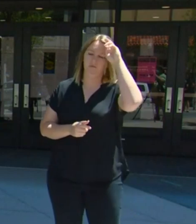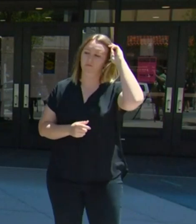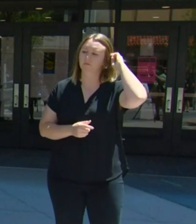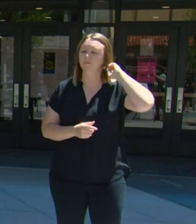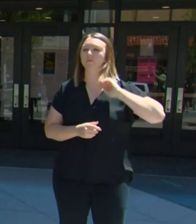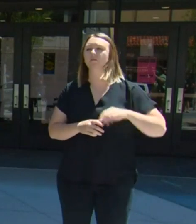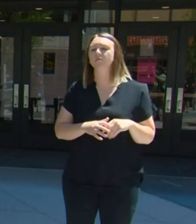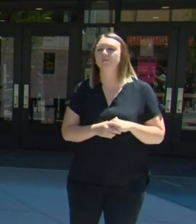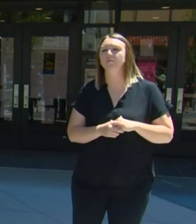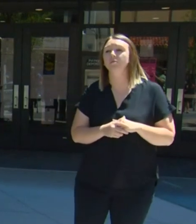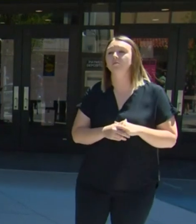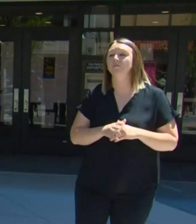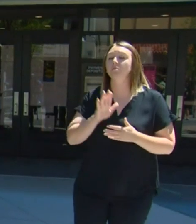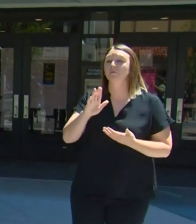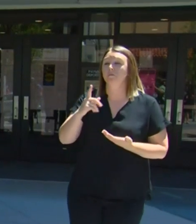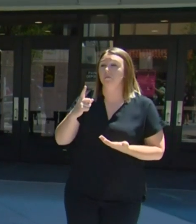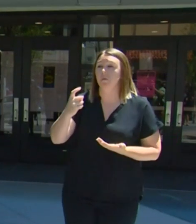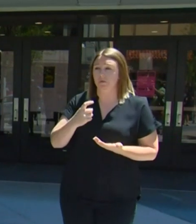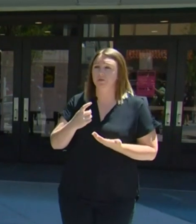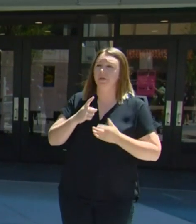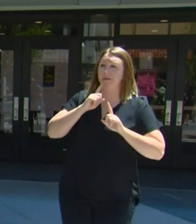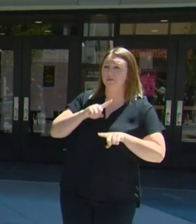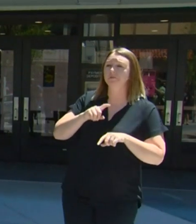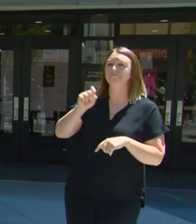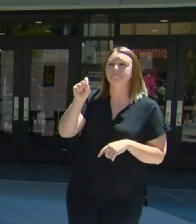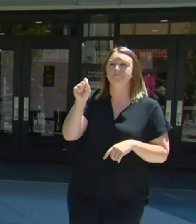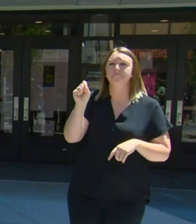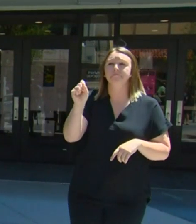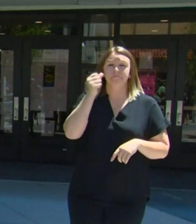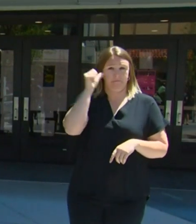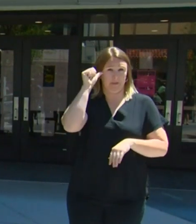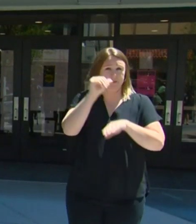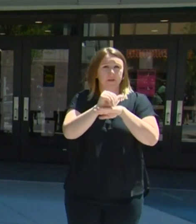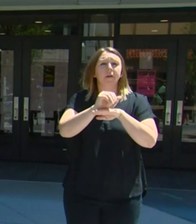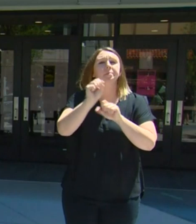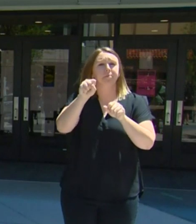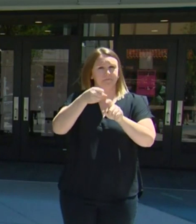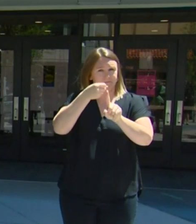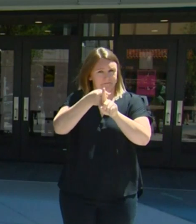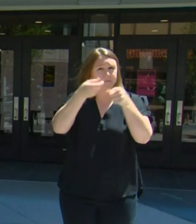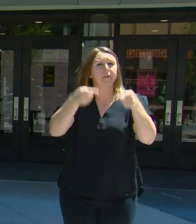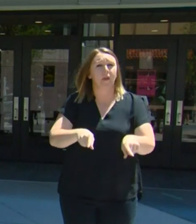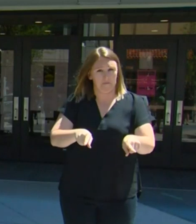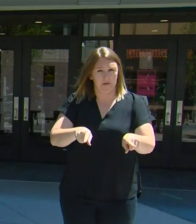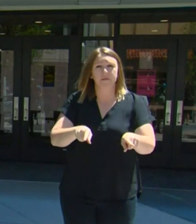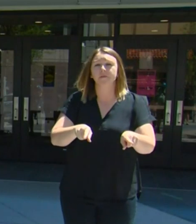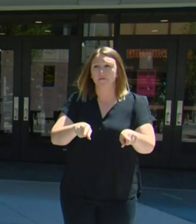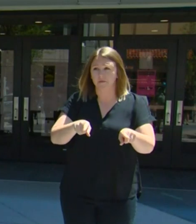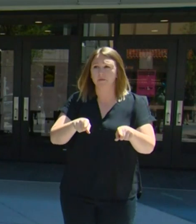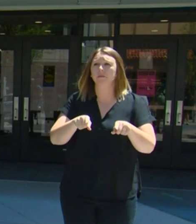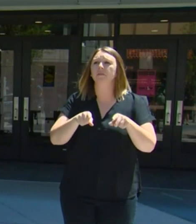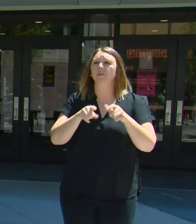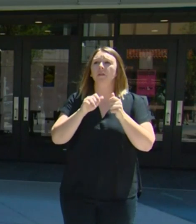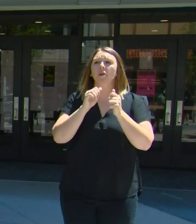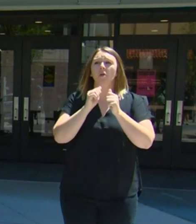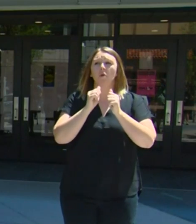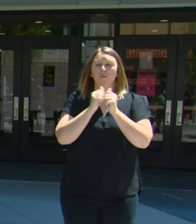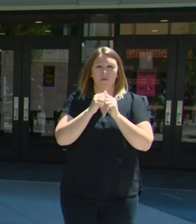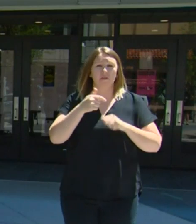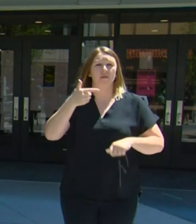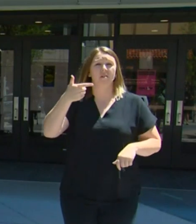The answer to your question is yes, there was an incident last night involving the firing of a weapon.